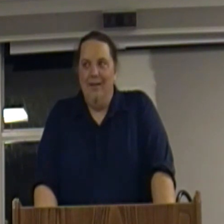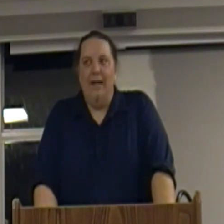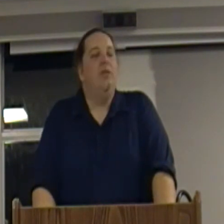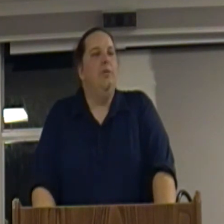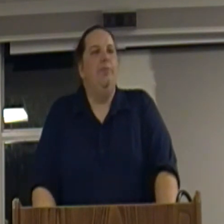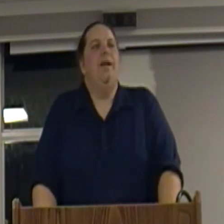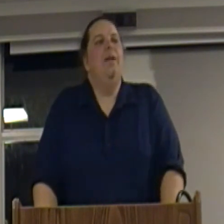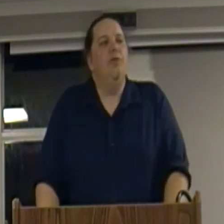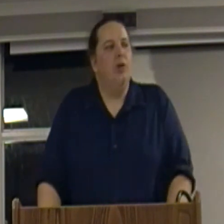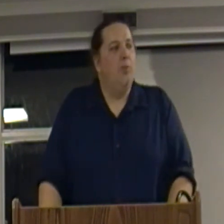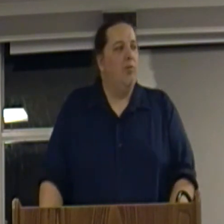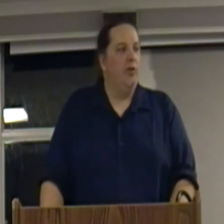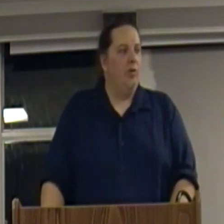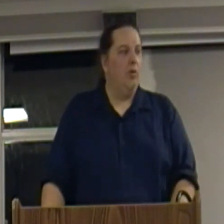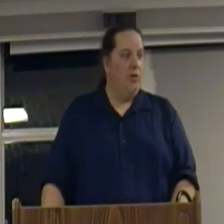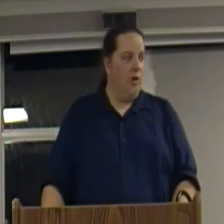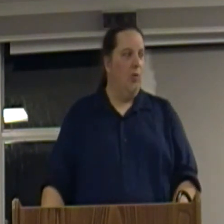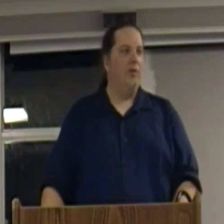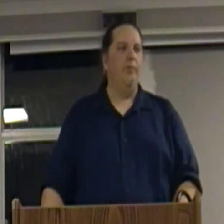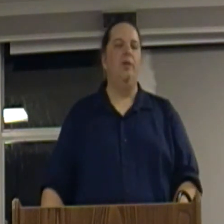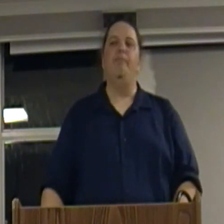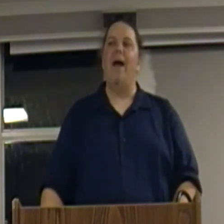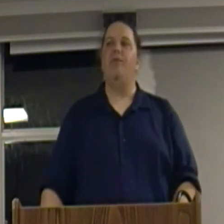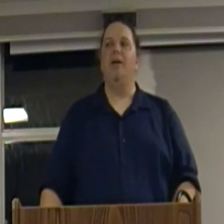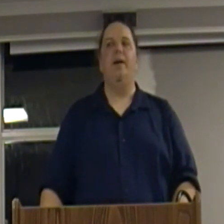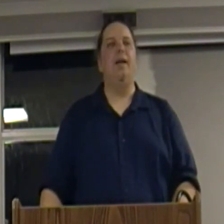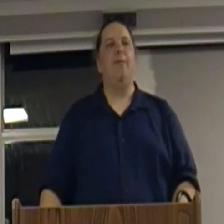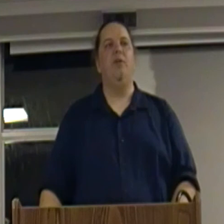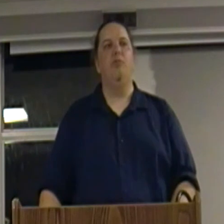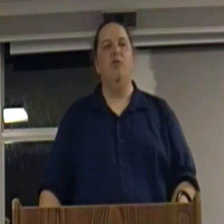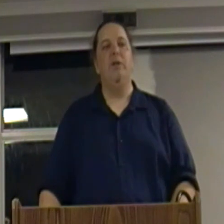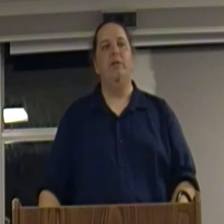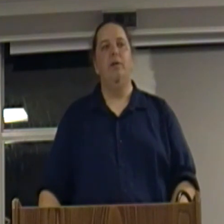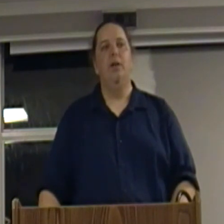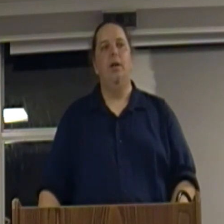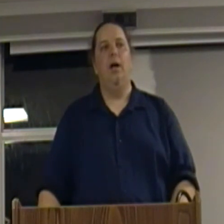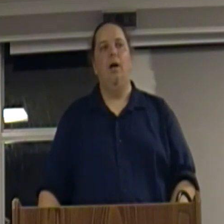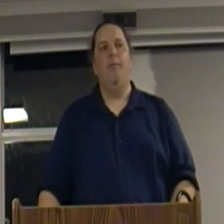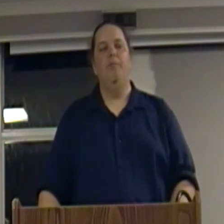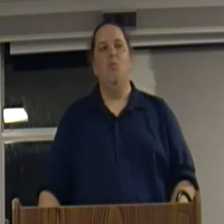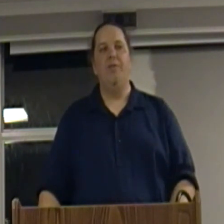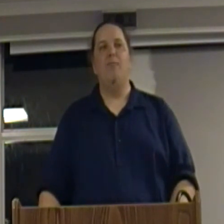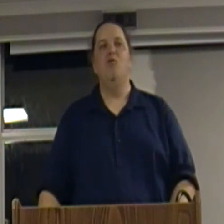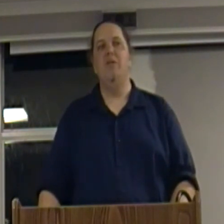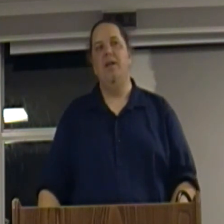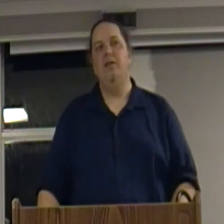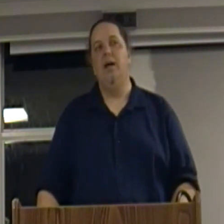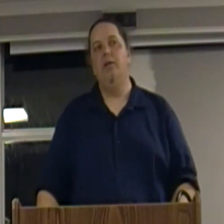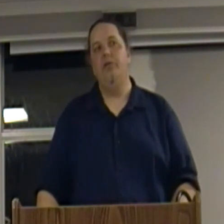that's a little bit beyond the scope of one struggle one struggle wants to build a mass anti-capitalist movement what that movement then does